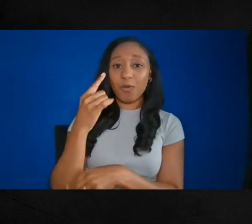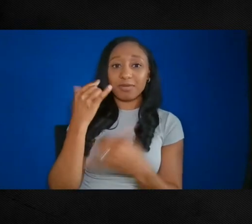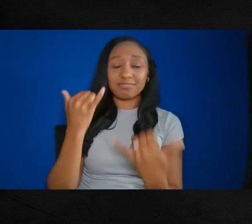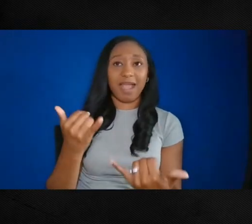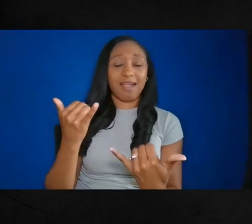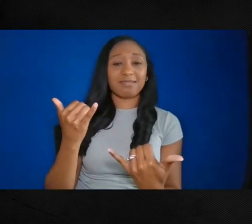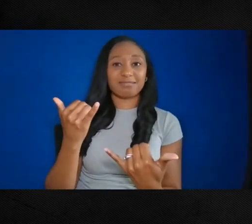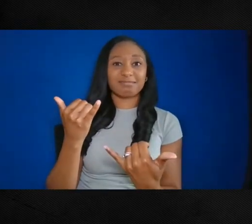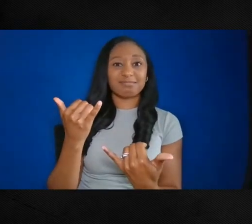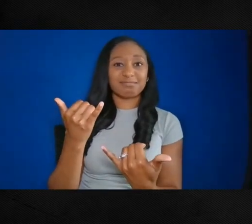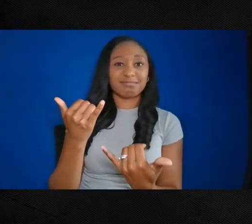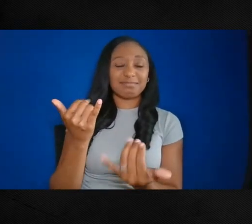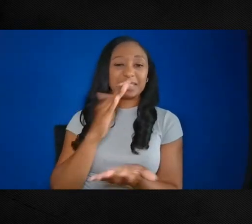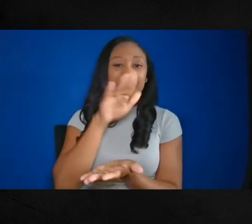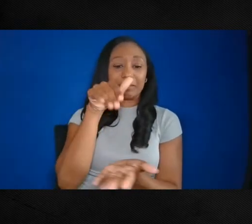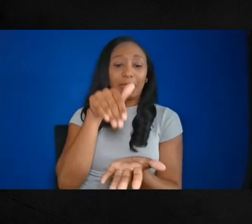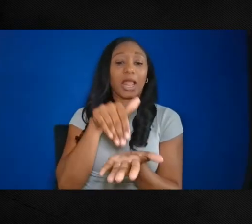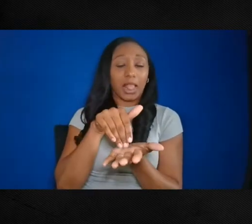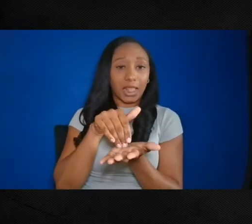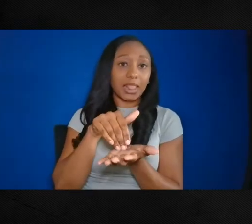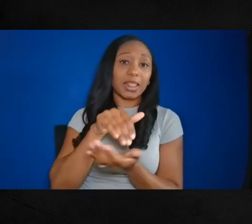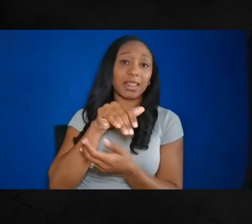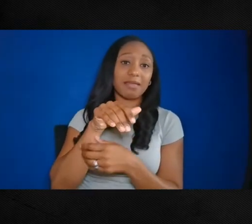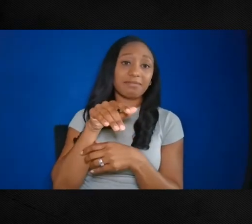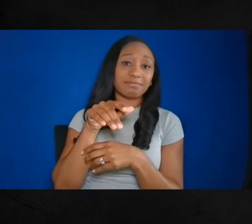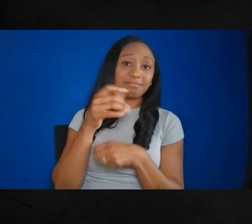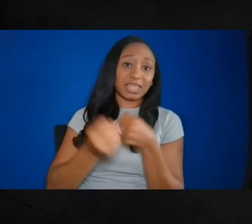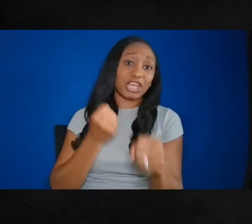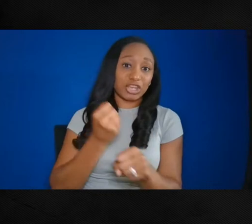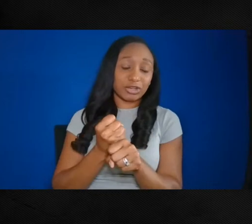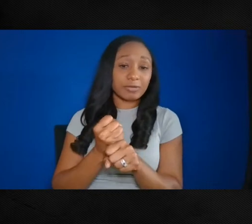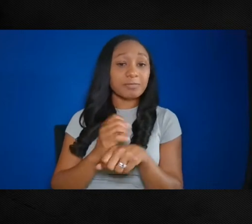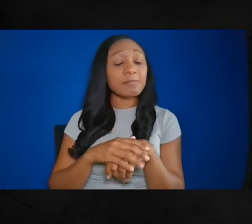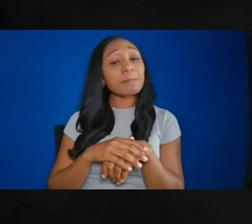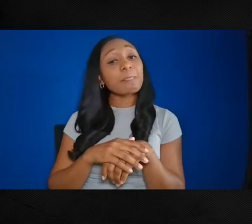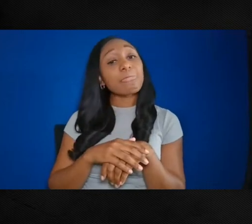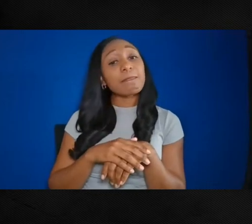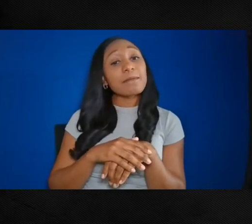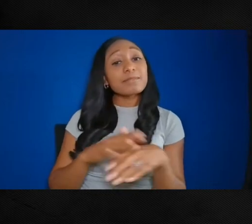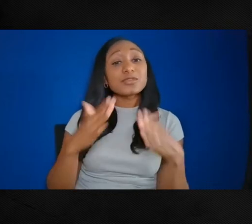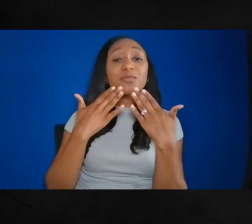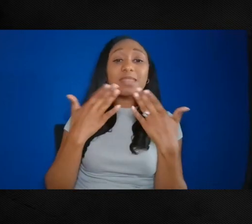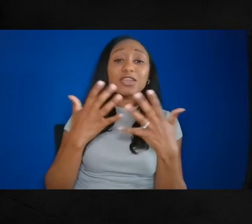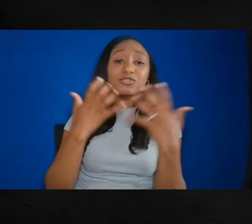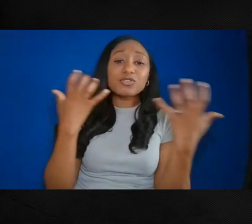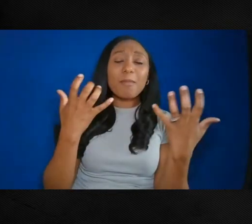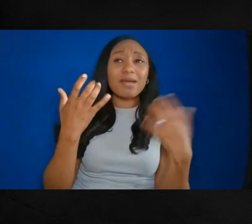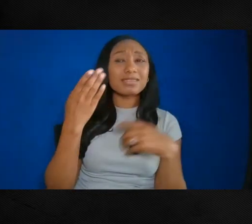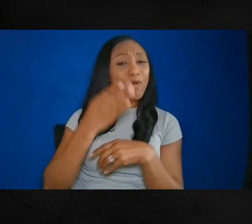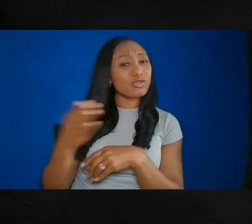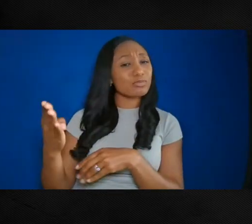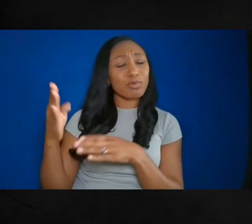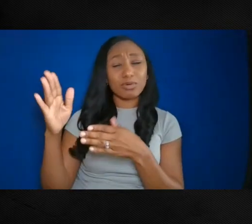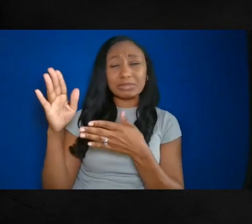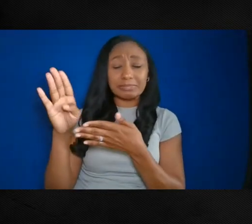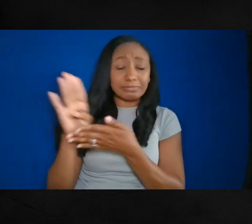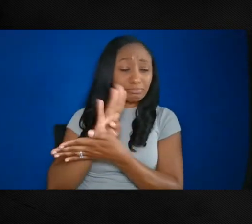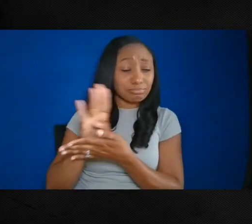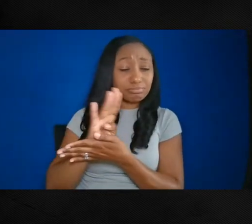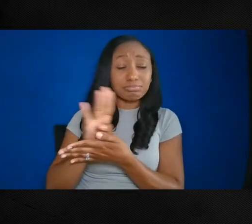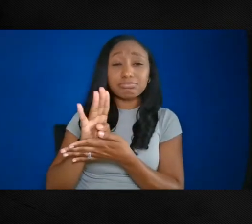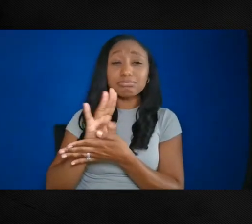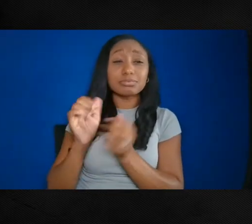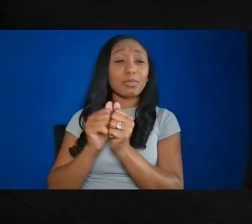We and our partners, the Maryland State Archives and the Enoch Frapp, Baltimore's very busy and efficient library system,